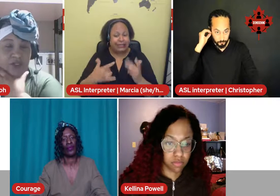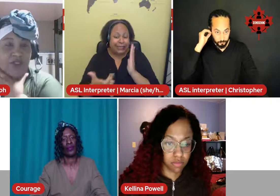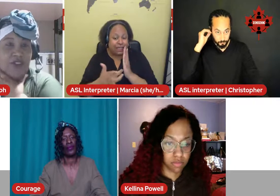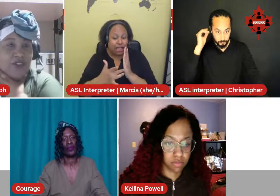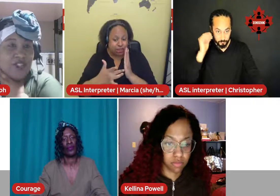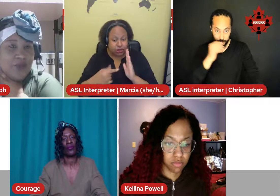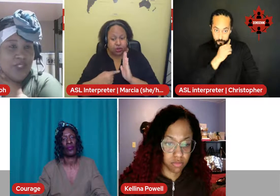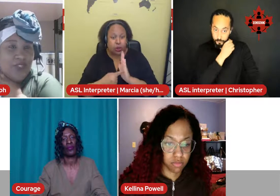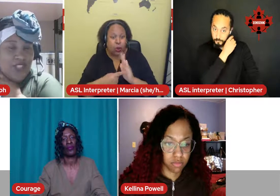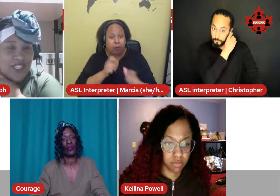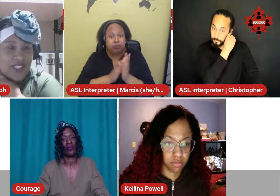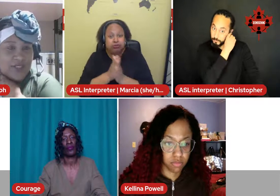Courage, what do you think?